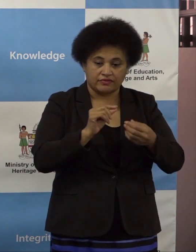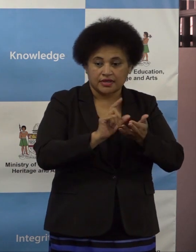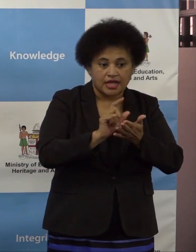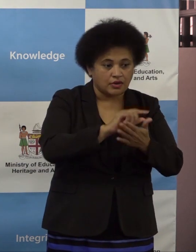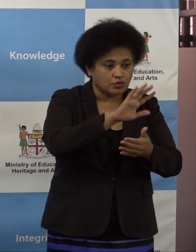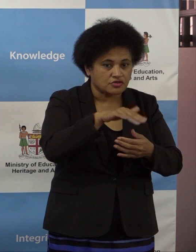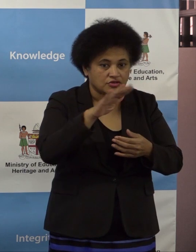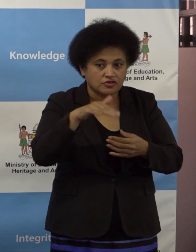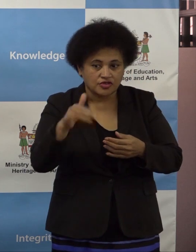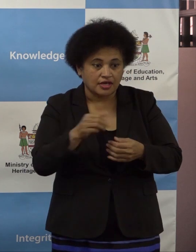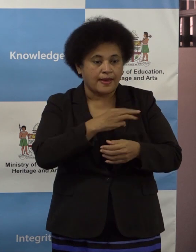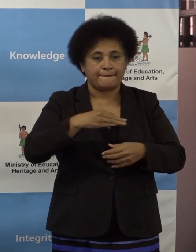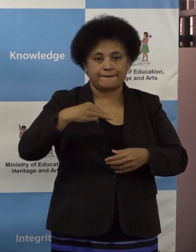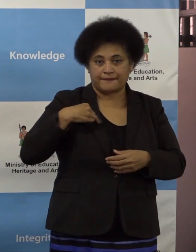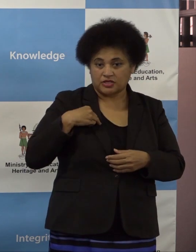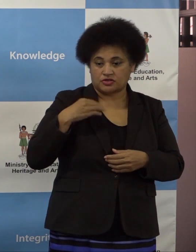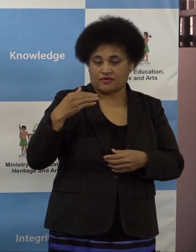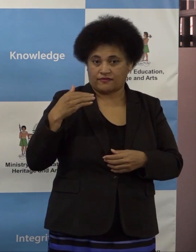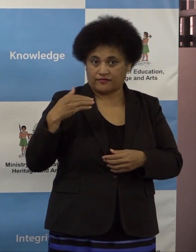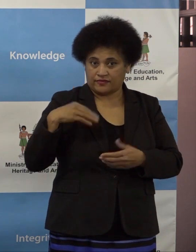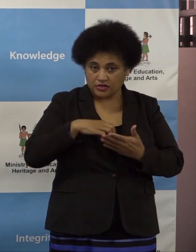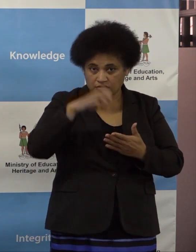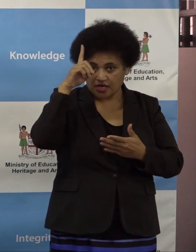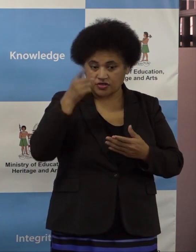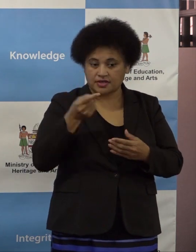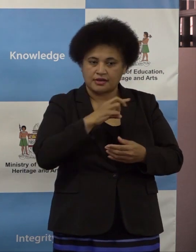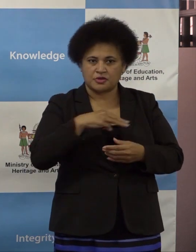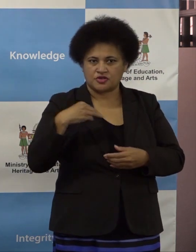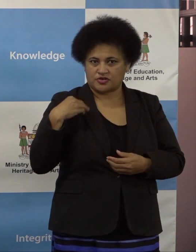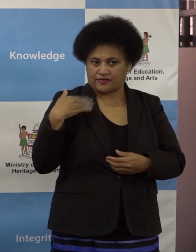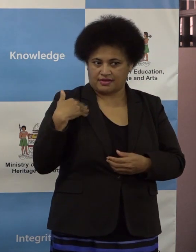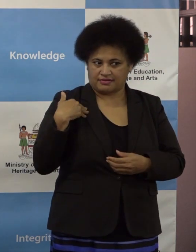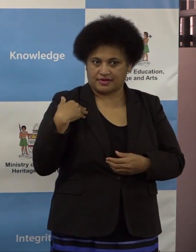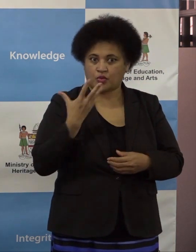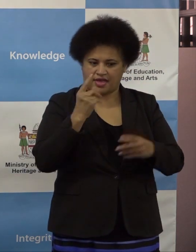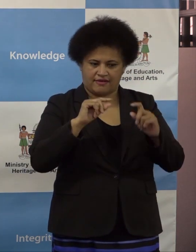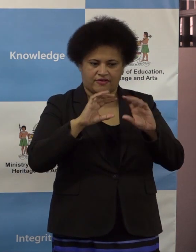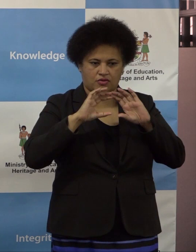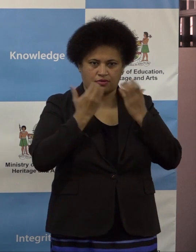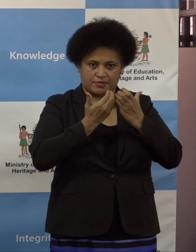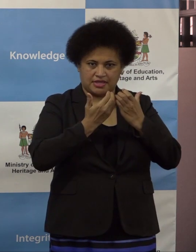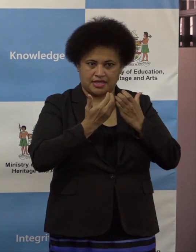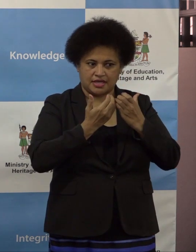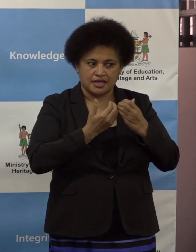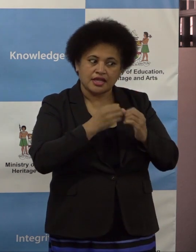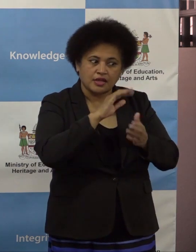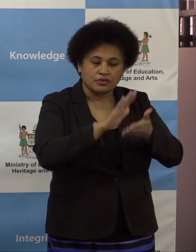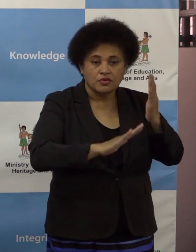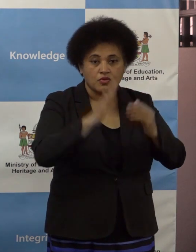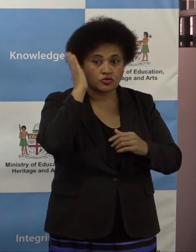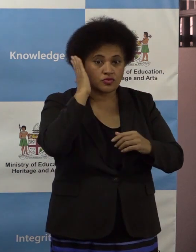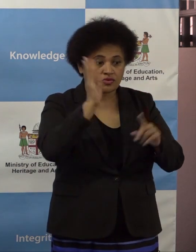of Ministries of Education and Health that will also oversee the implementation of COVID-safe school reopening